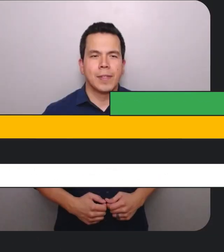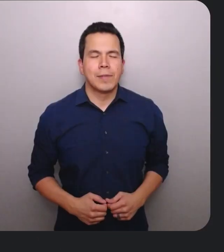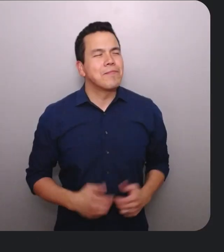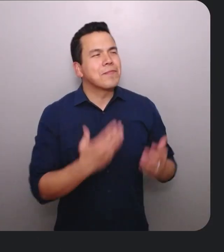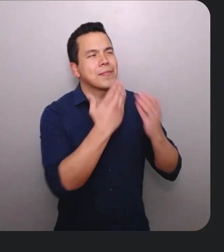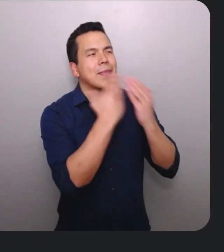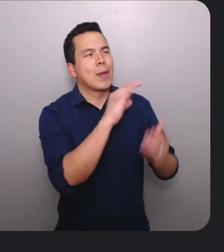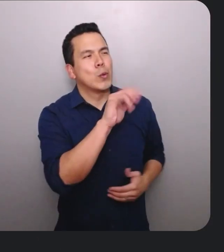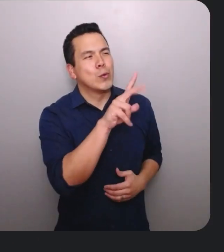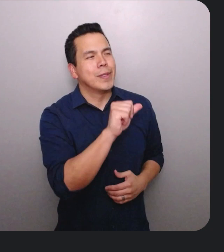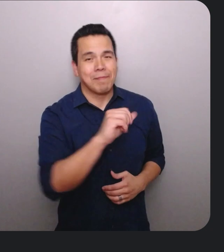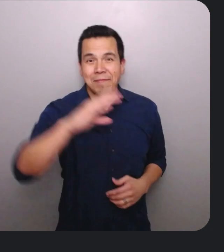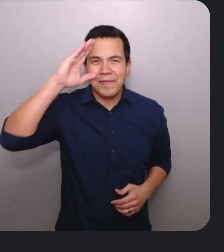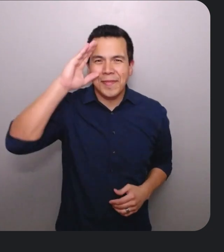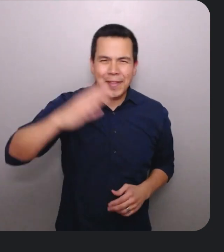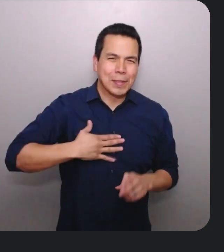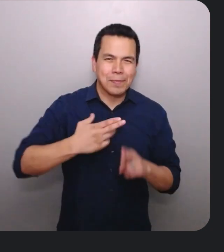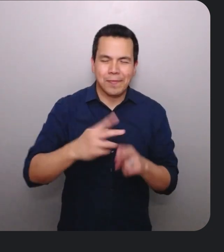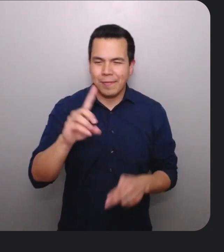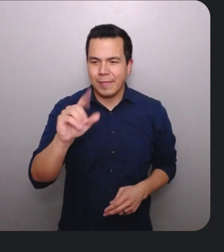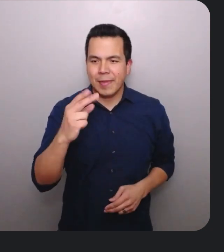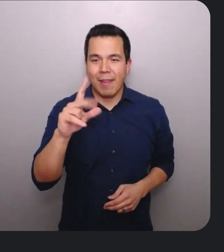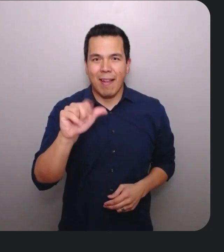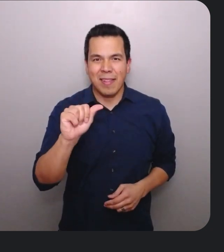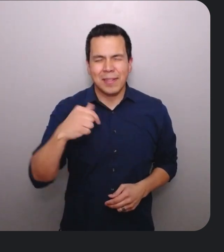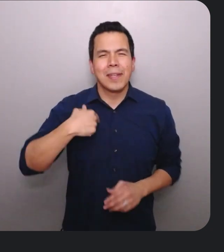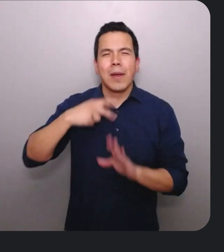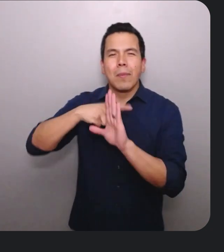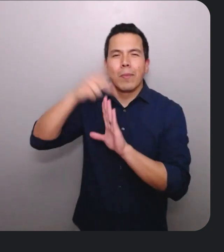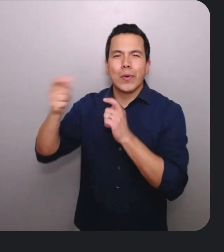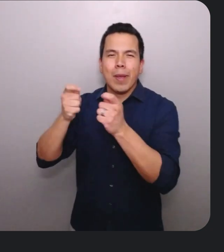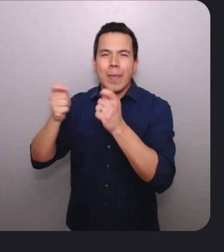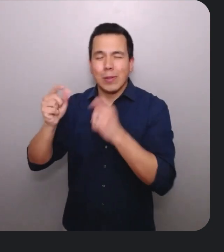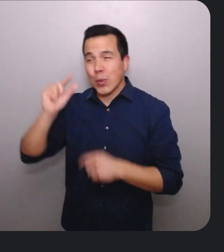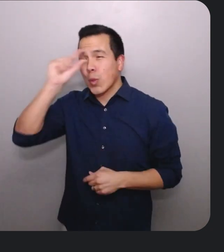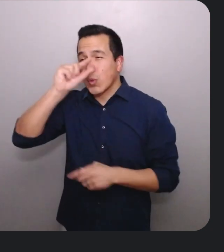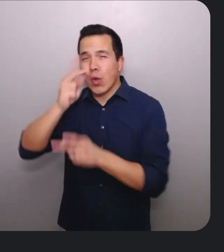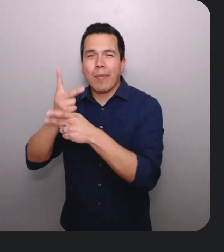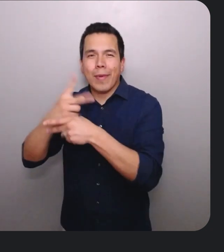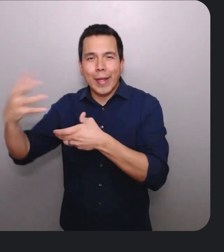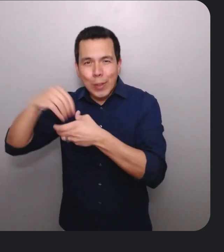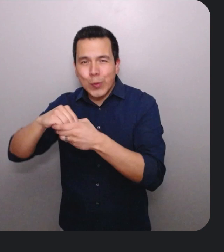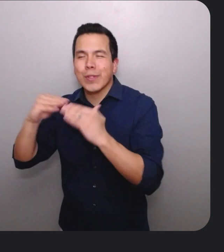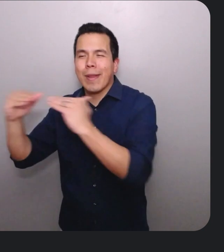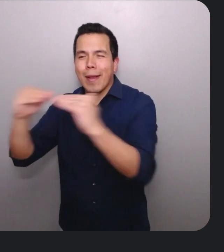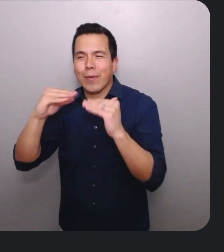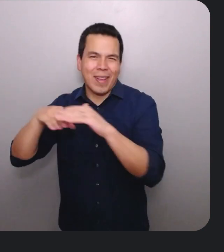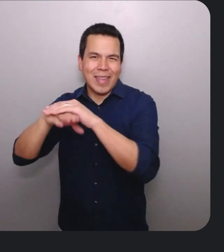Thanks, Julia. Hi, my name is Dahlia Shukri, and I'm a program manager on Google's product inclusion, equity, and accessibility